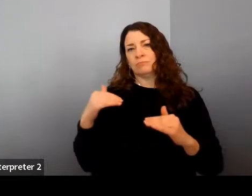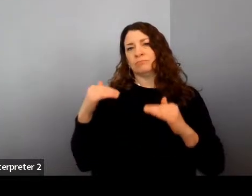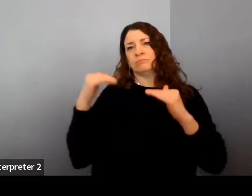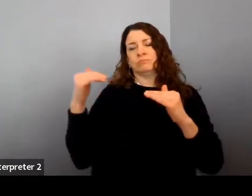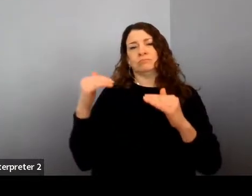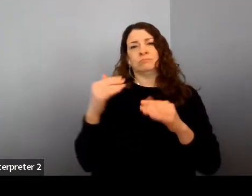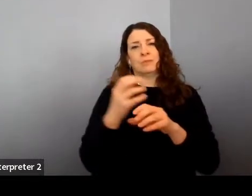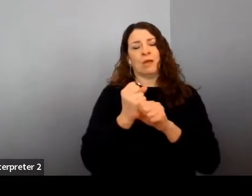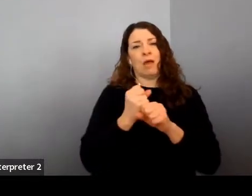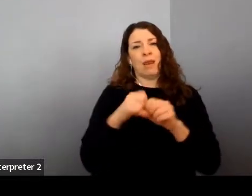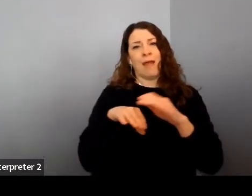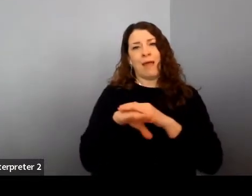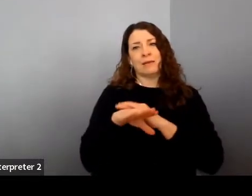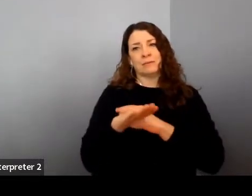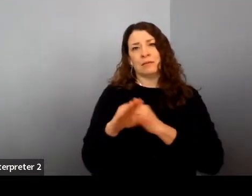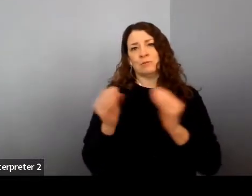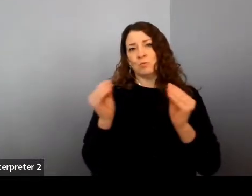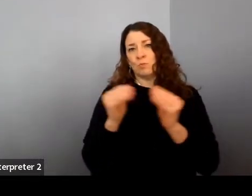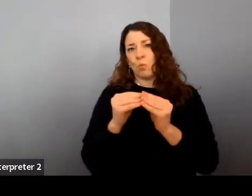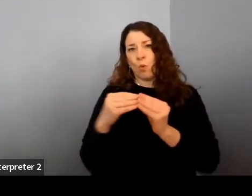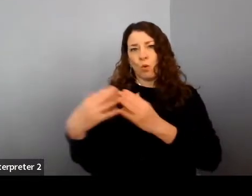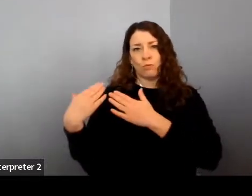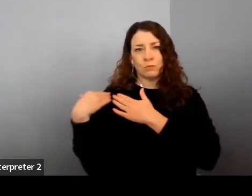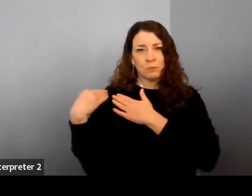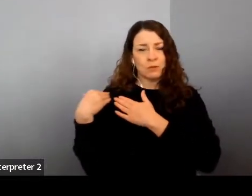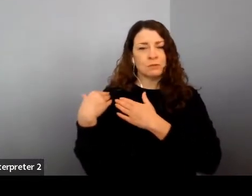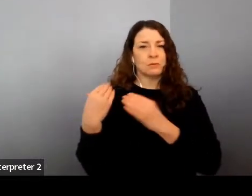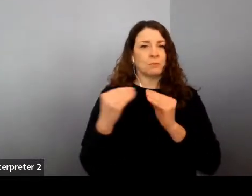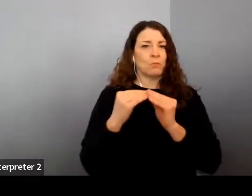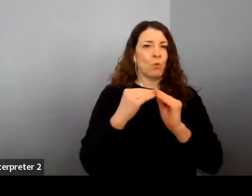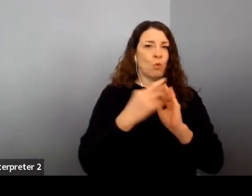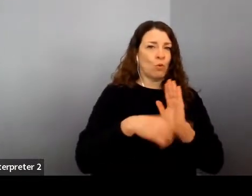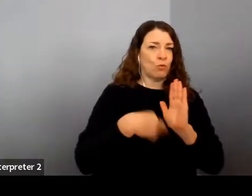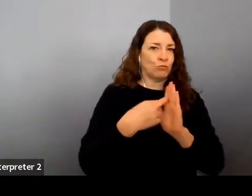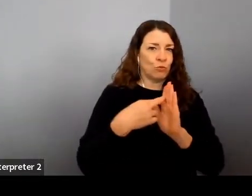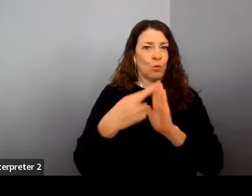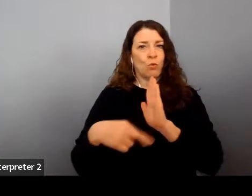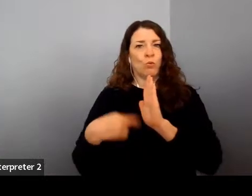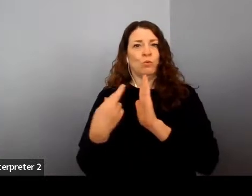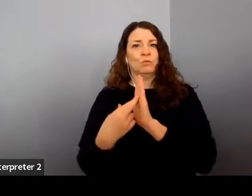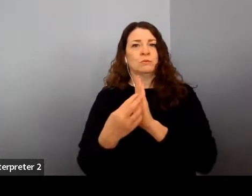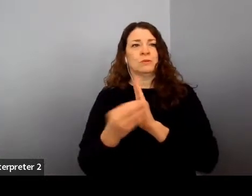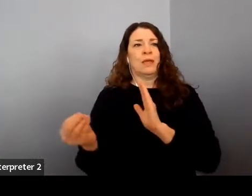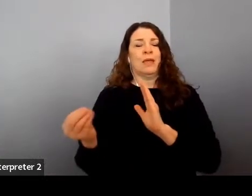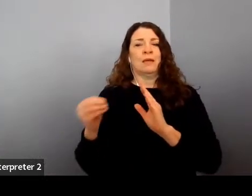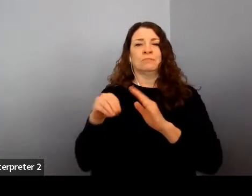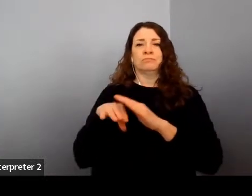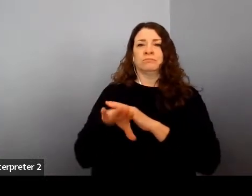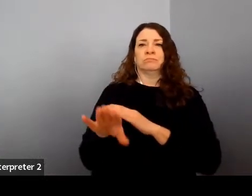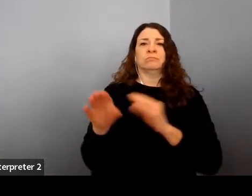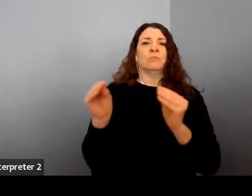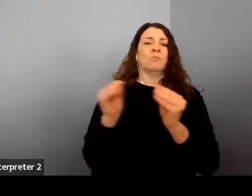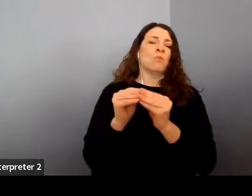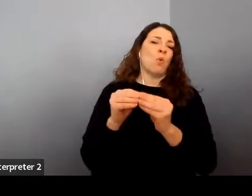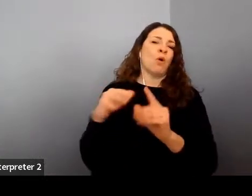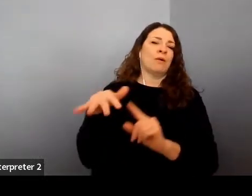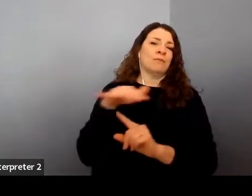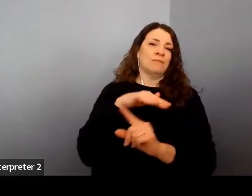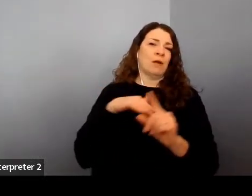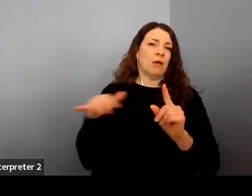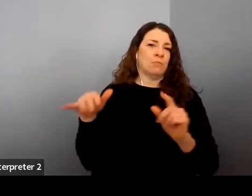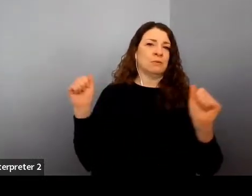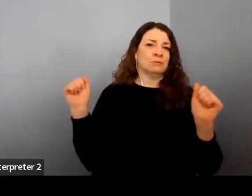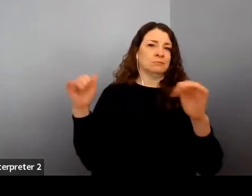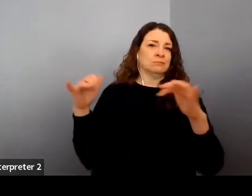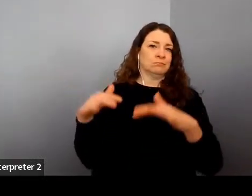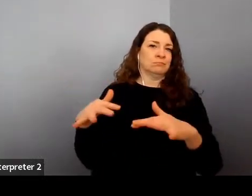and roles and rooms, you know, and opportunities ultimately. And so that I think is something that everyone would